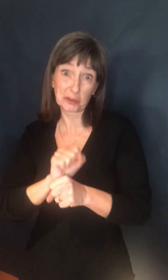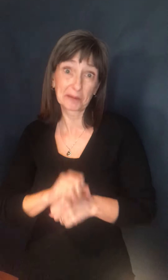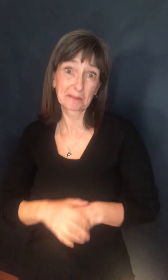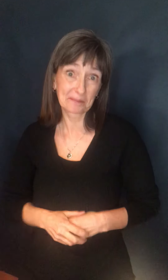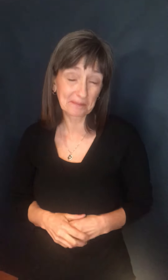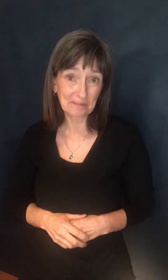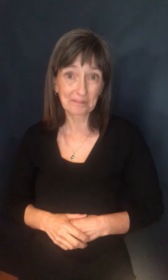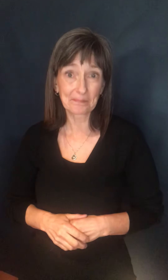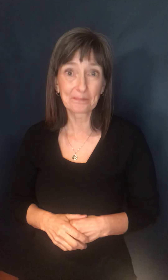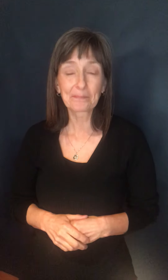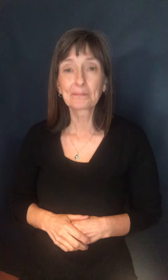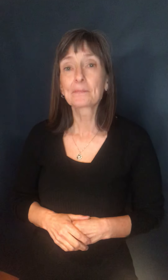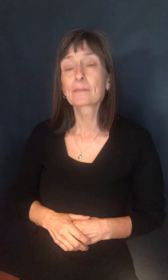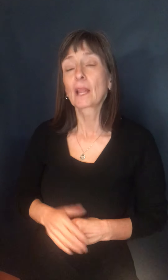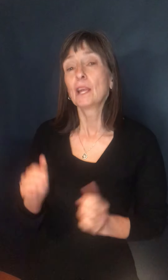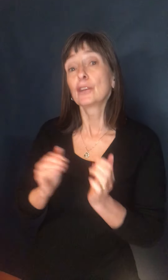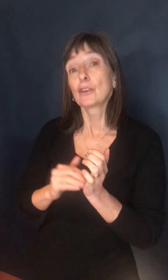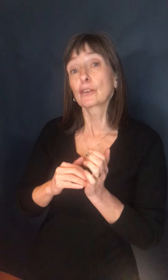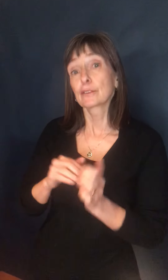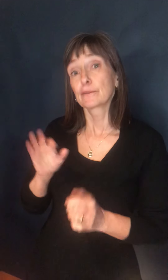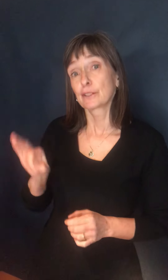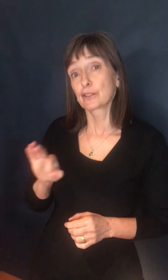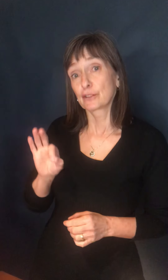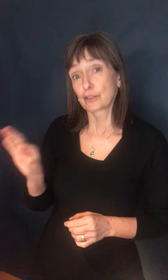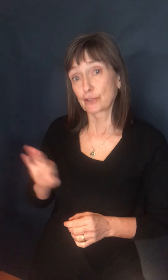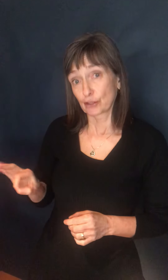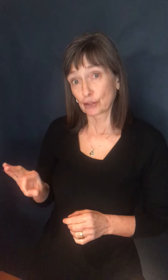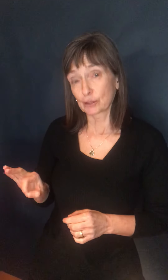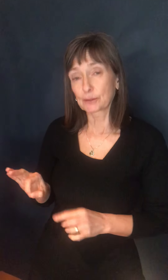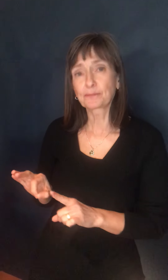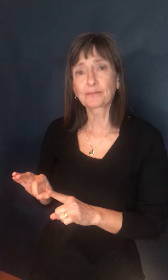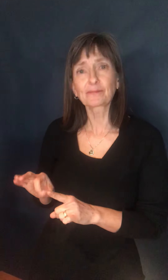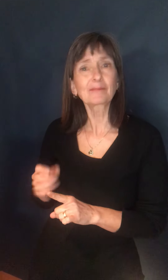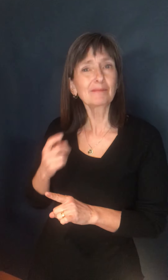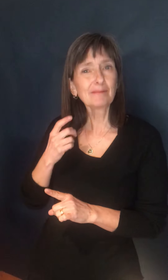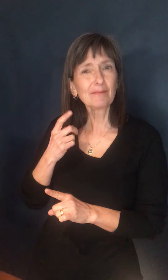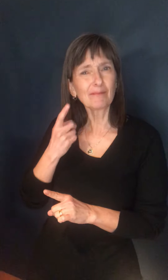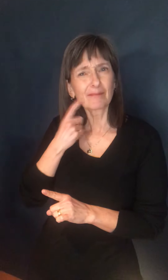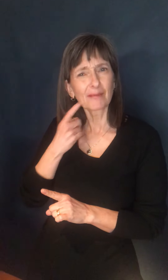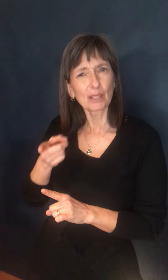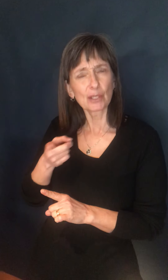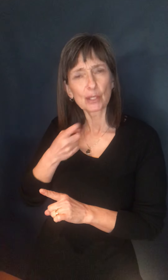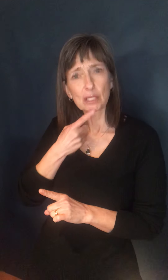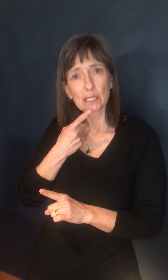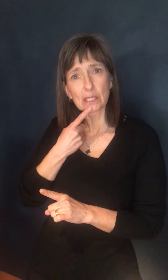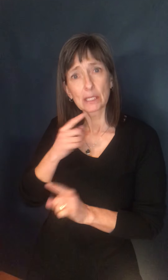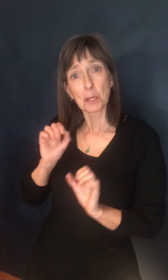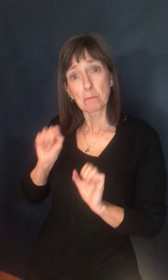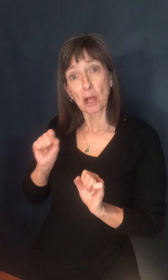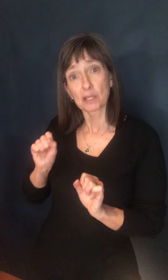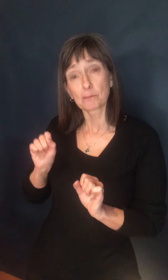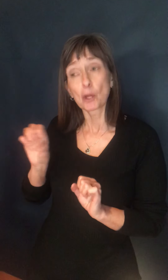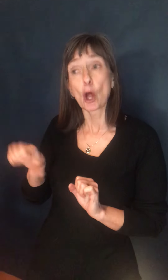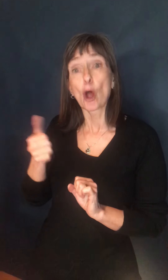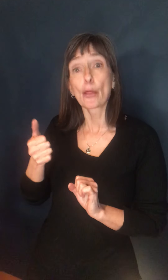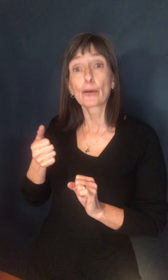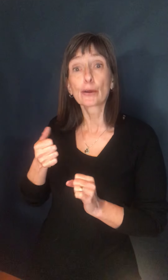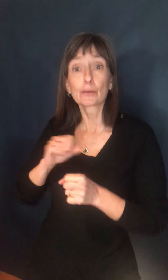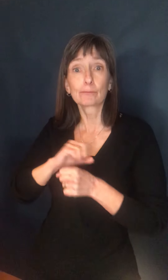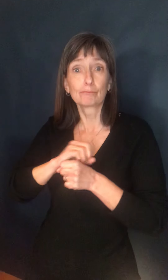Thank you. Dr. Fitzgerald, in your preamble, you mentioned, uh, about the possibility of other variants, uh, eventually